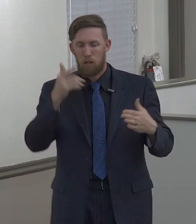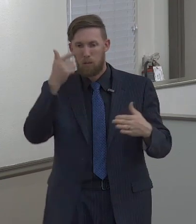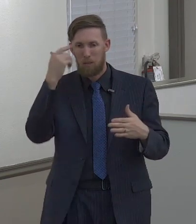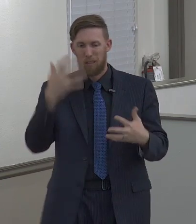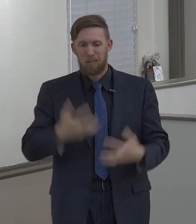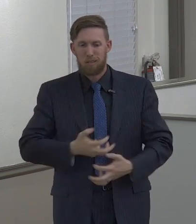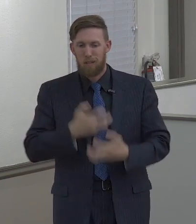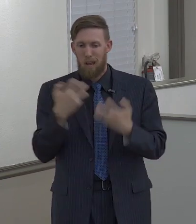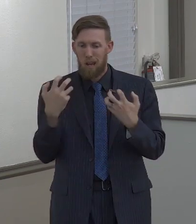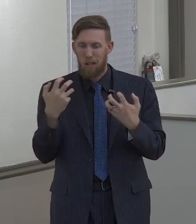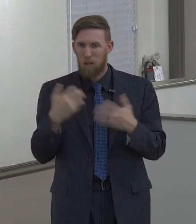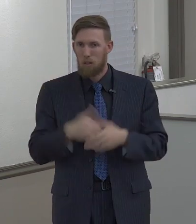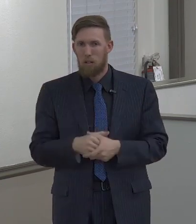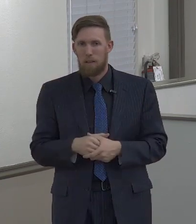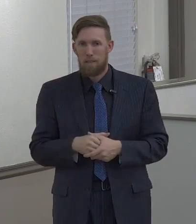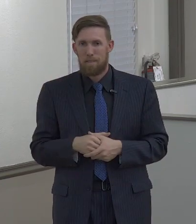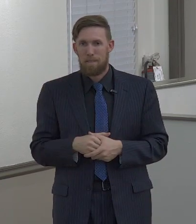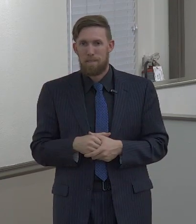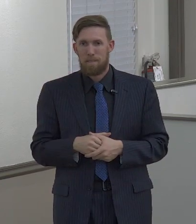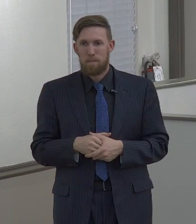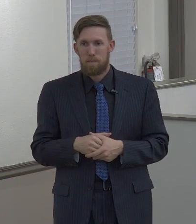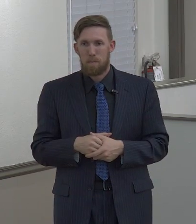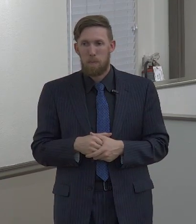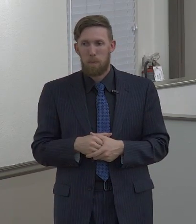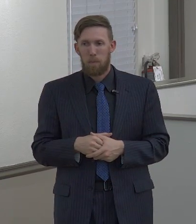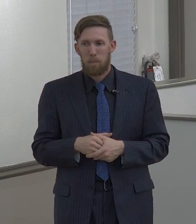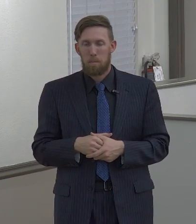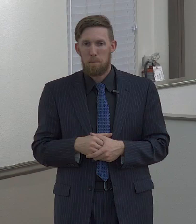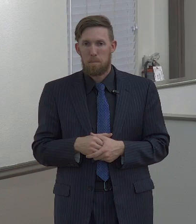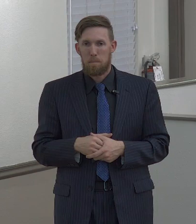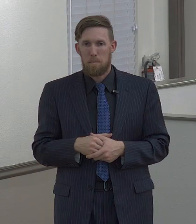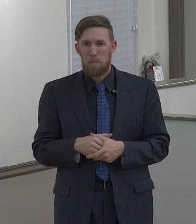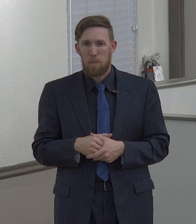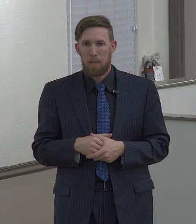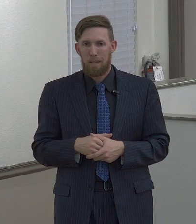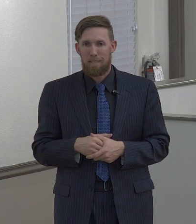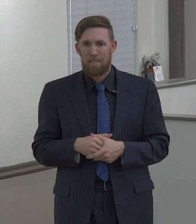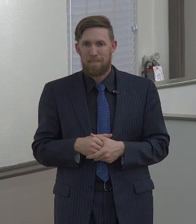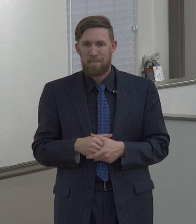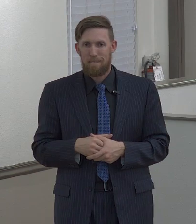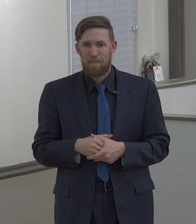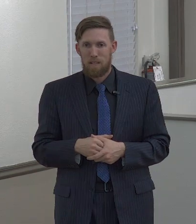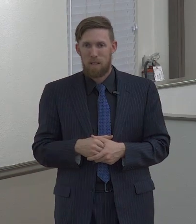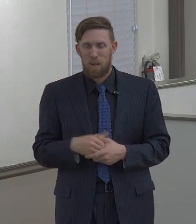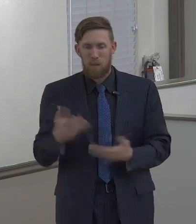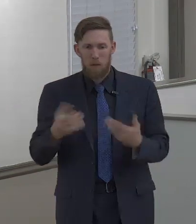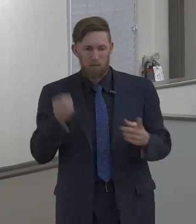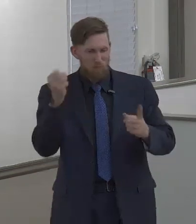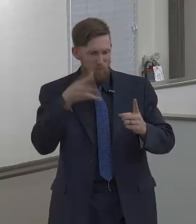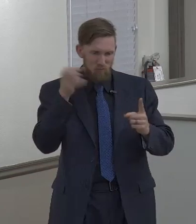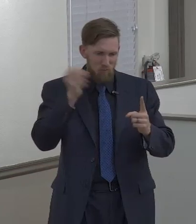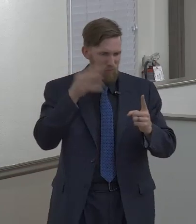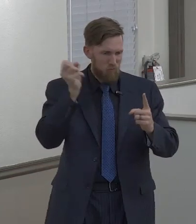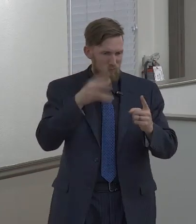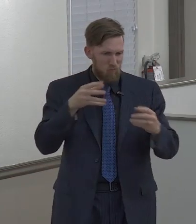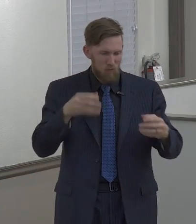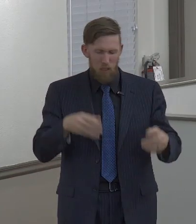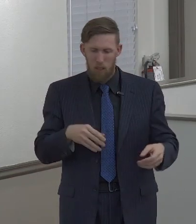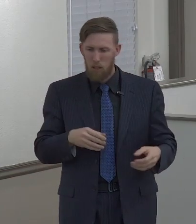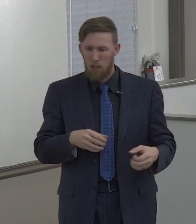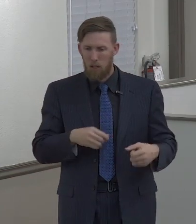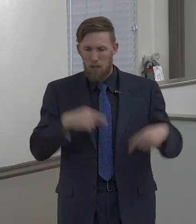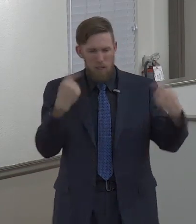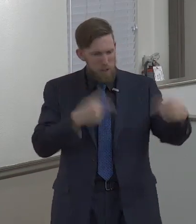ruined or strained because of uncontrolled anger? Words were spoken